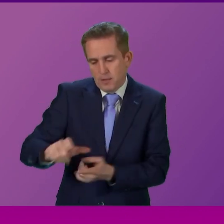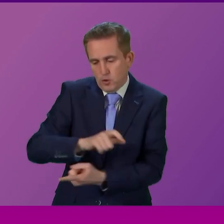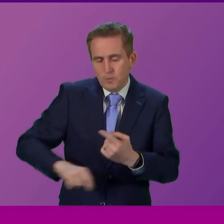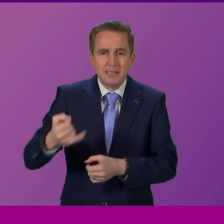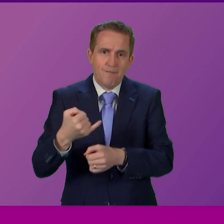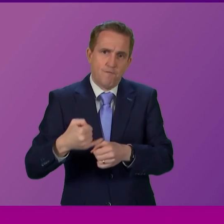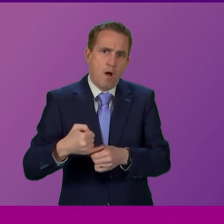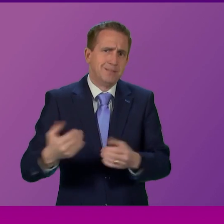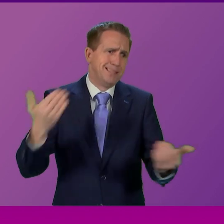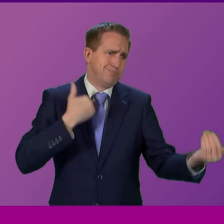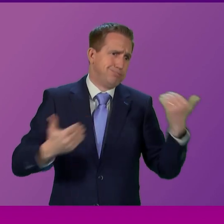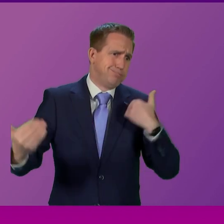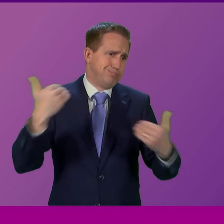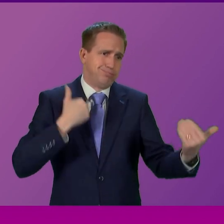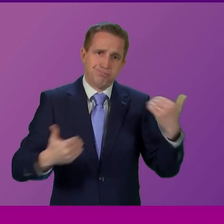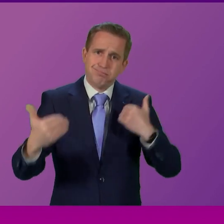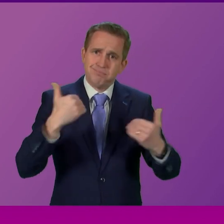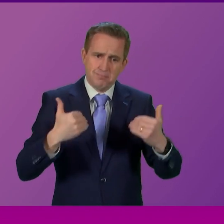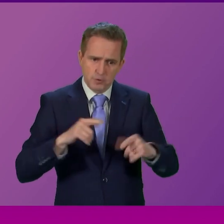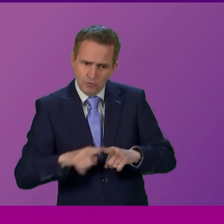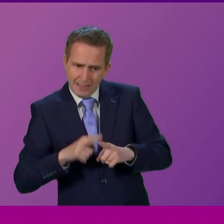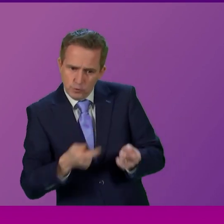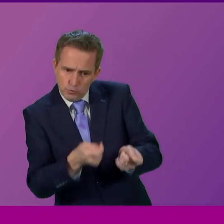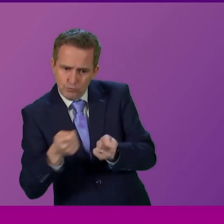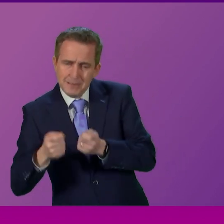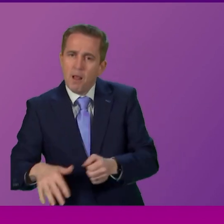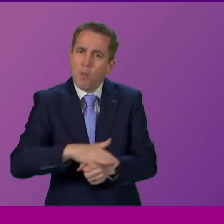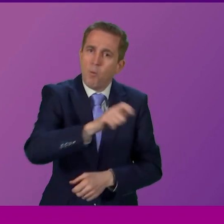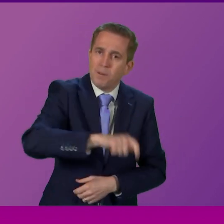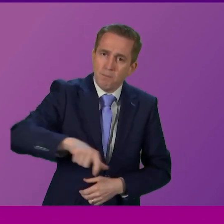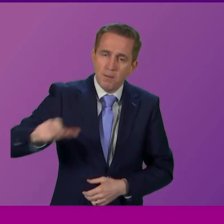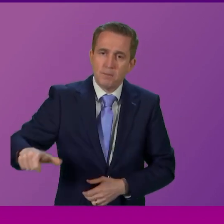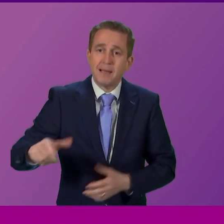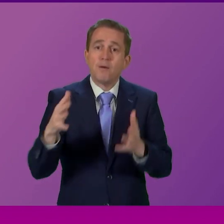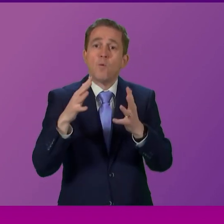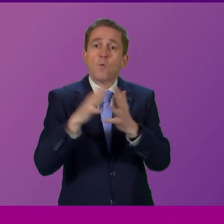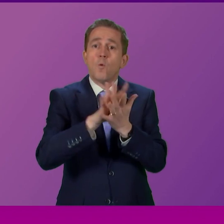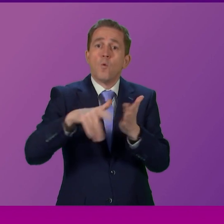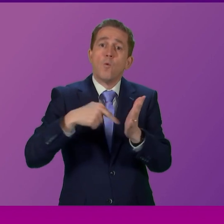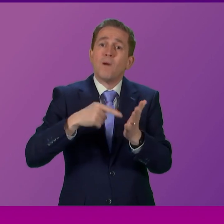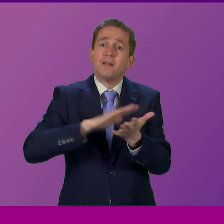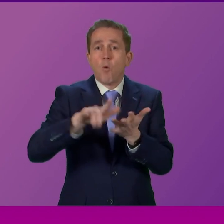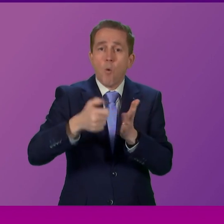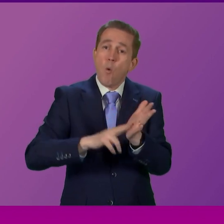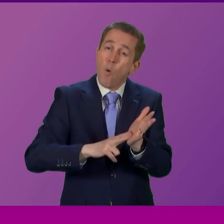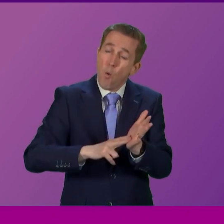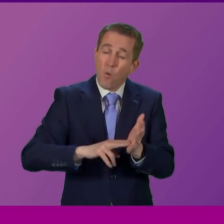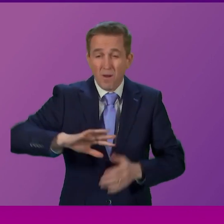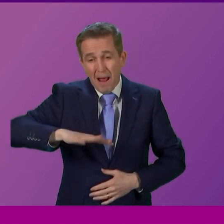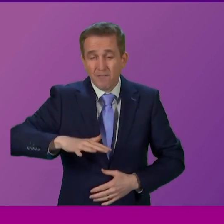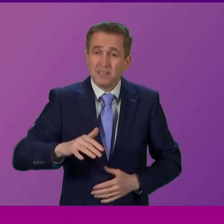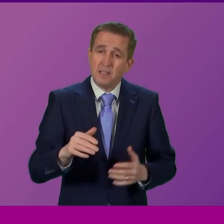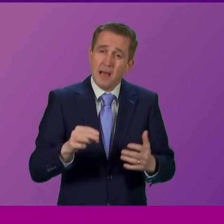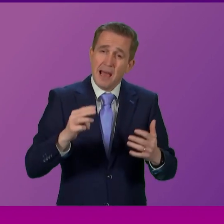are going above and beyond to look after the health concerns of locals the pharmacist in Whitton is looking at an average of